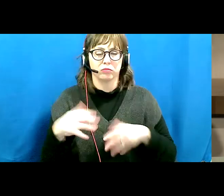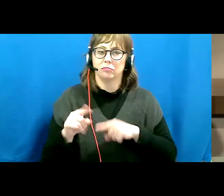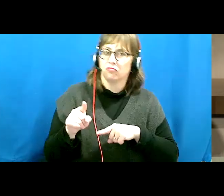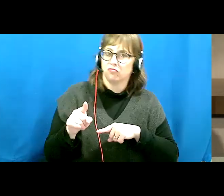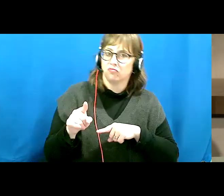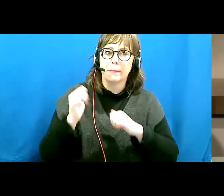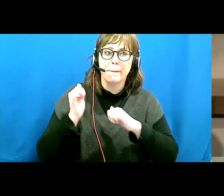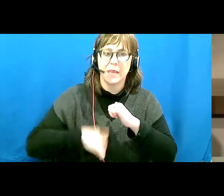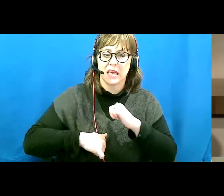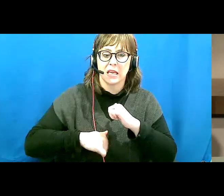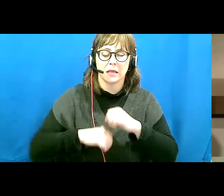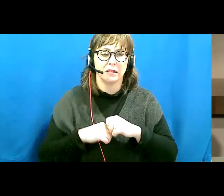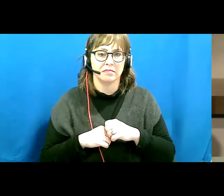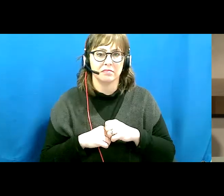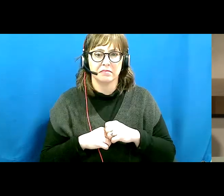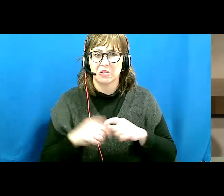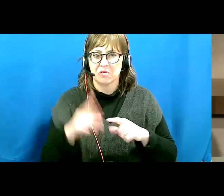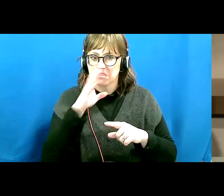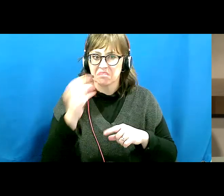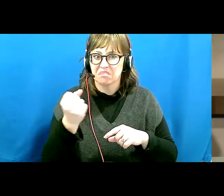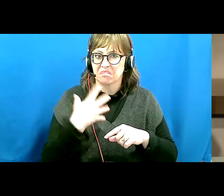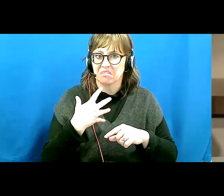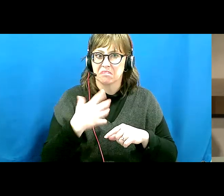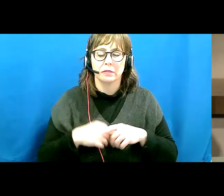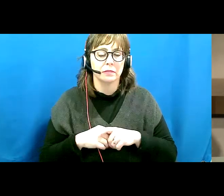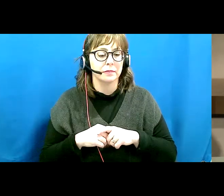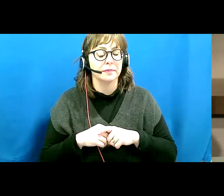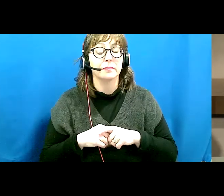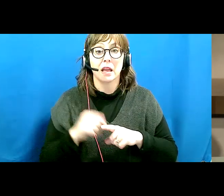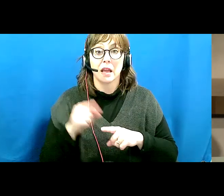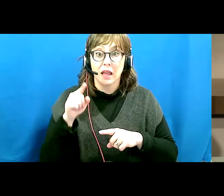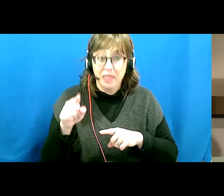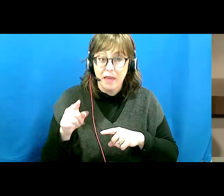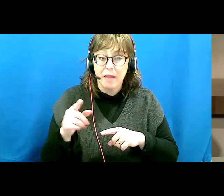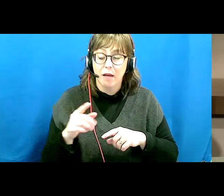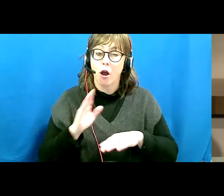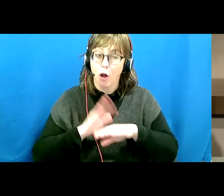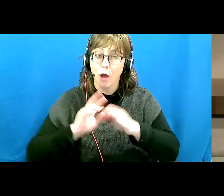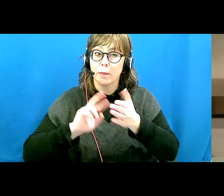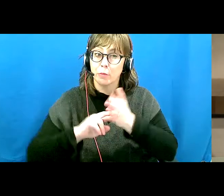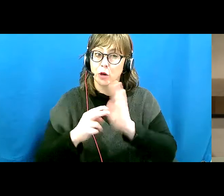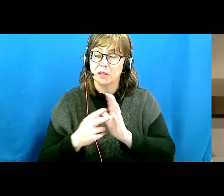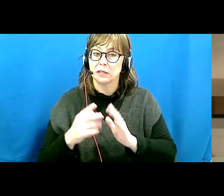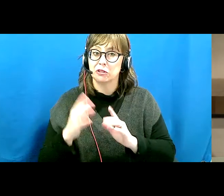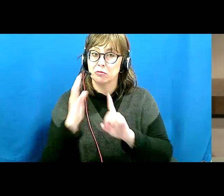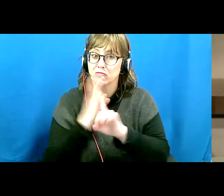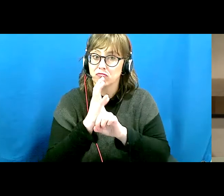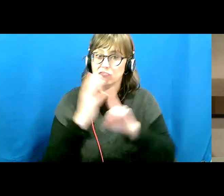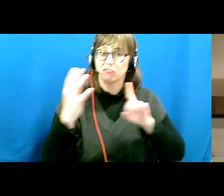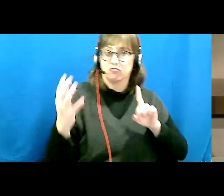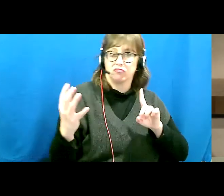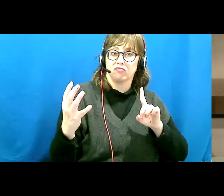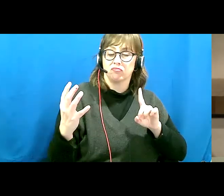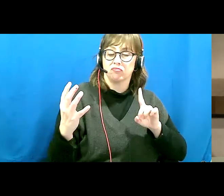mean or malicious and if they were intentionally designed to marginalize me and make me feel bad about who I